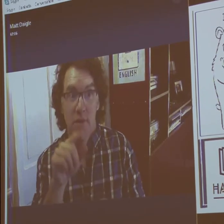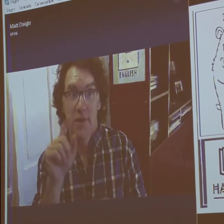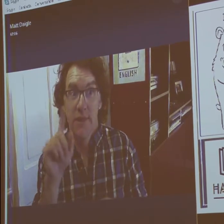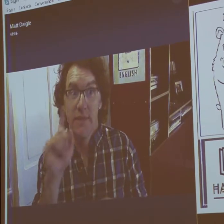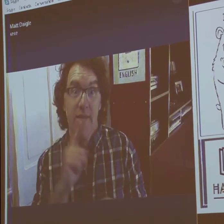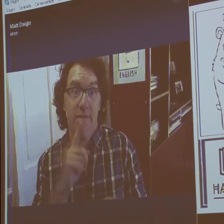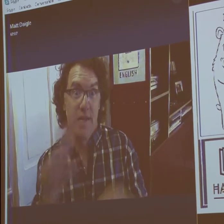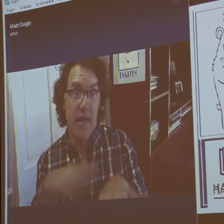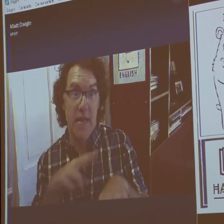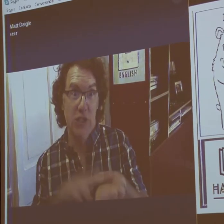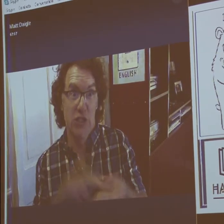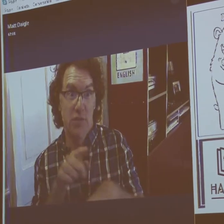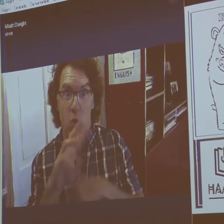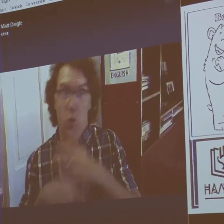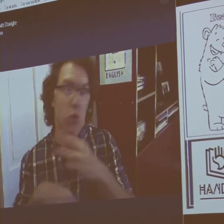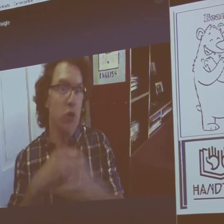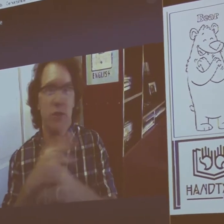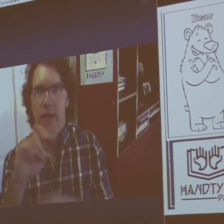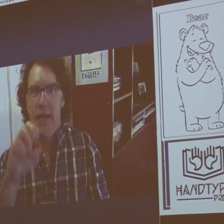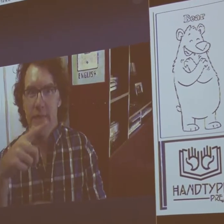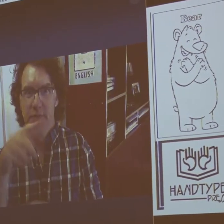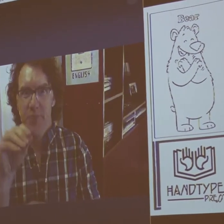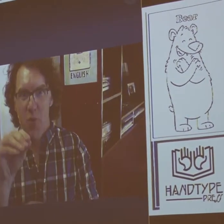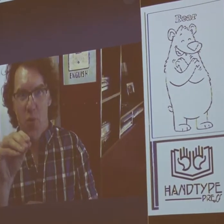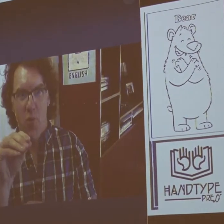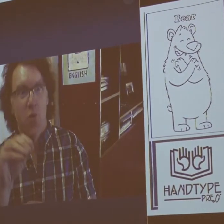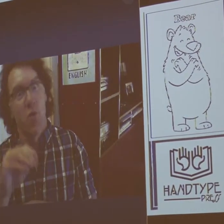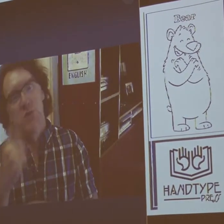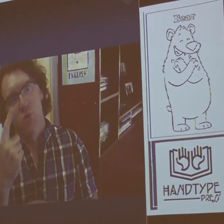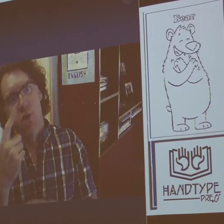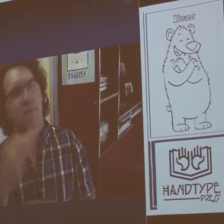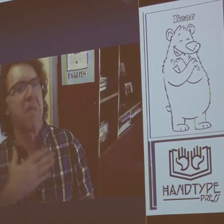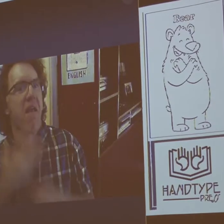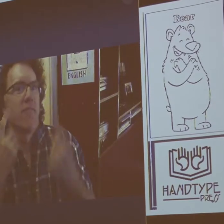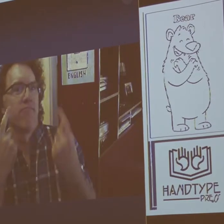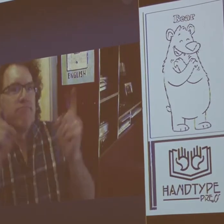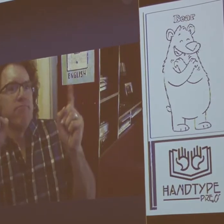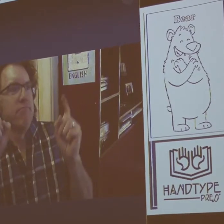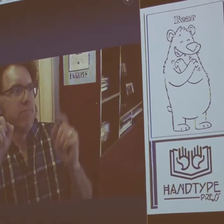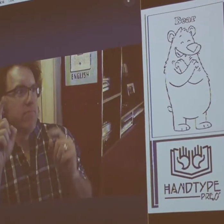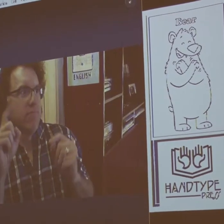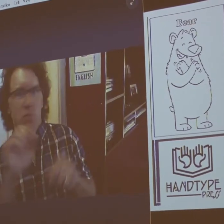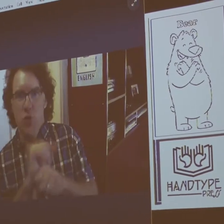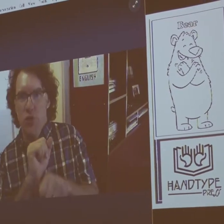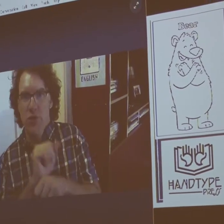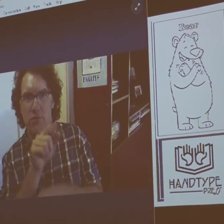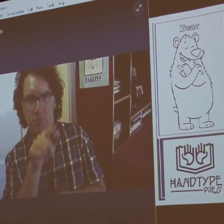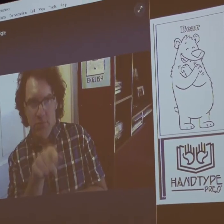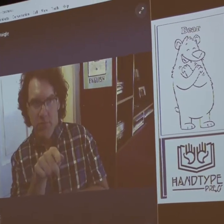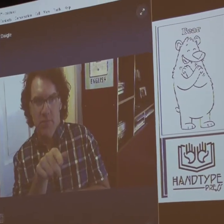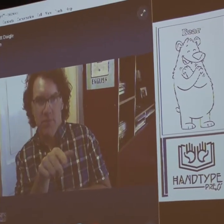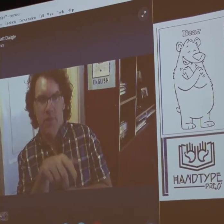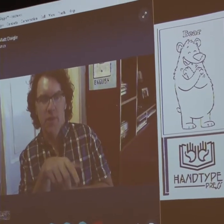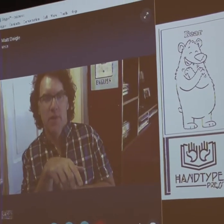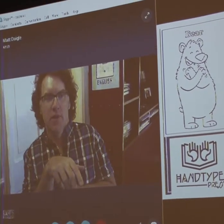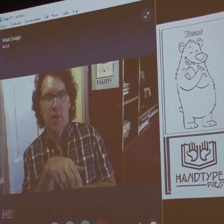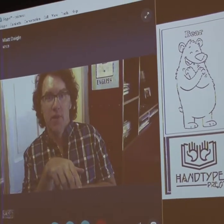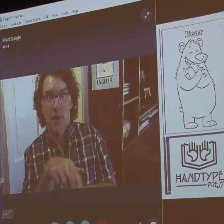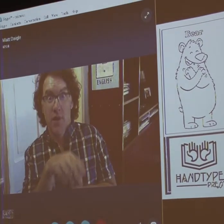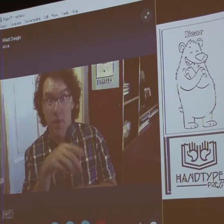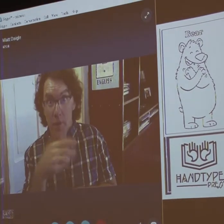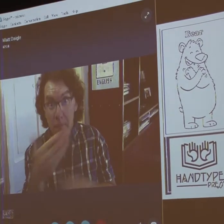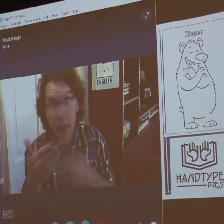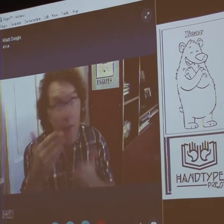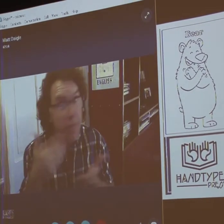And one that I'm very proud of is Deaf Nation. I don't know if you guys are very familiar with that, but they had the World Deaf Expo. And I was asked to